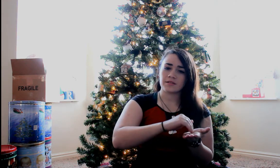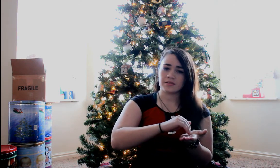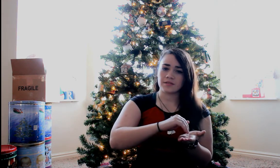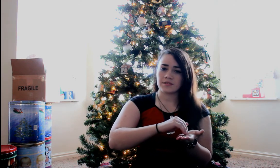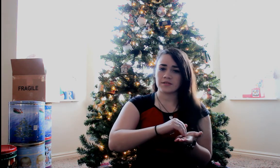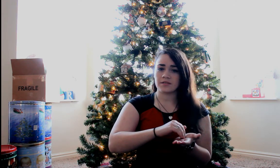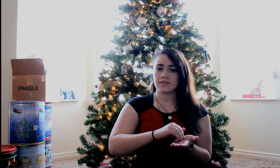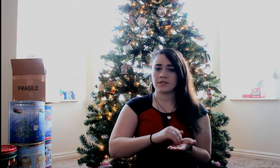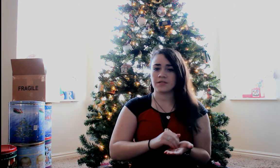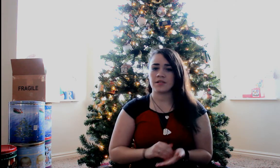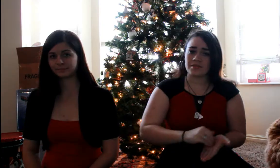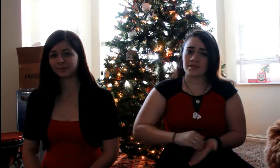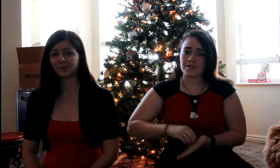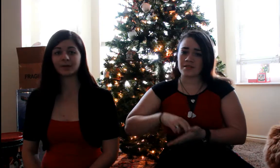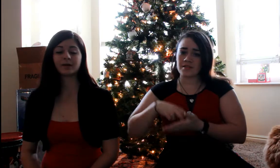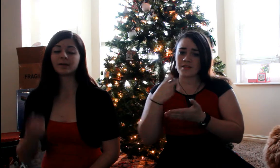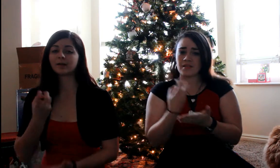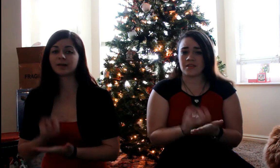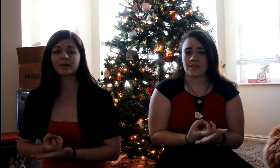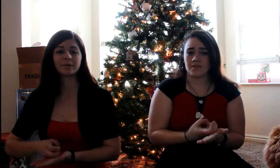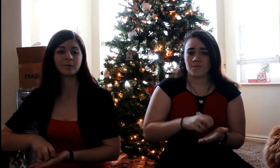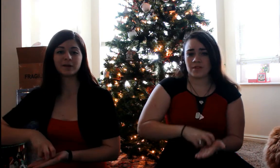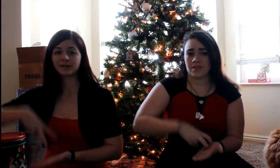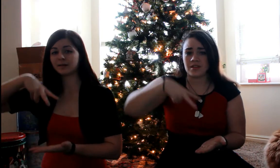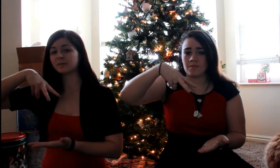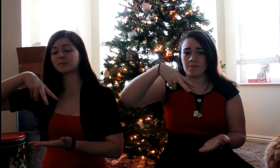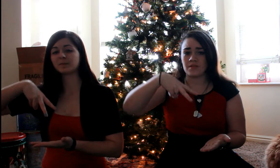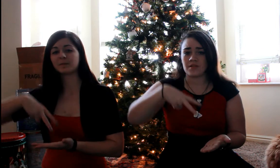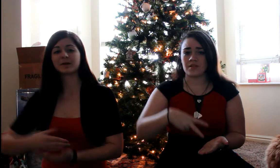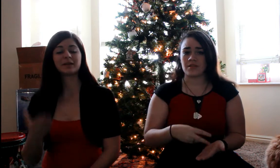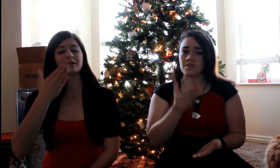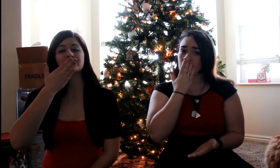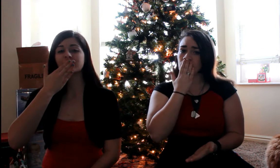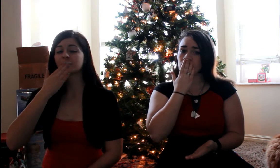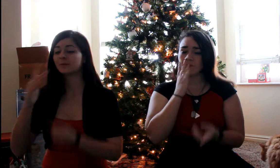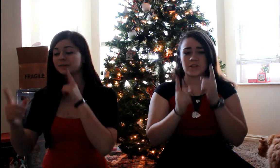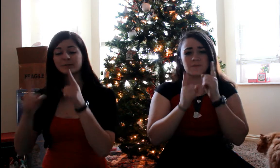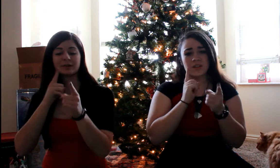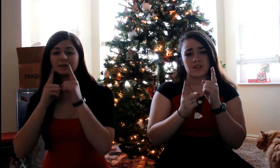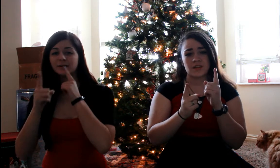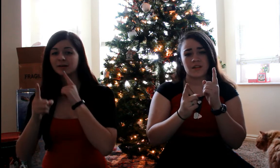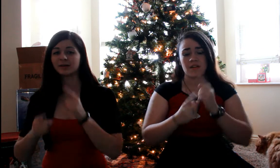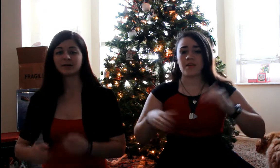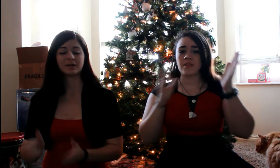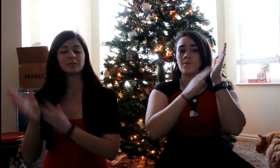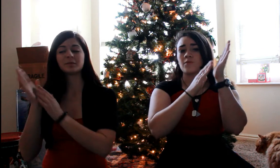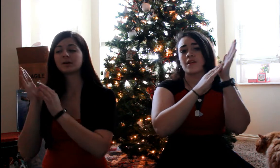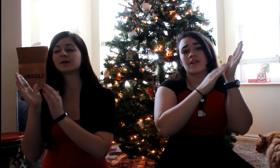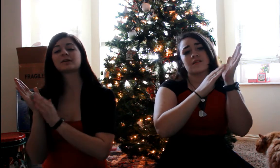The lame will leave The dumb will speak The praises